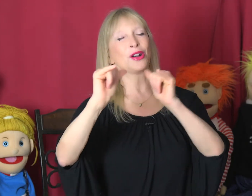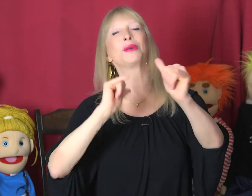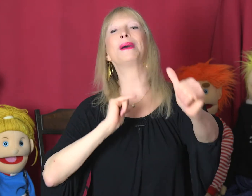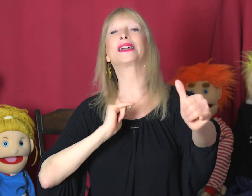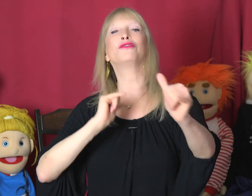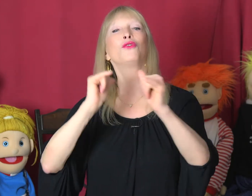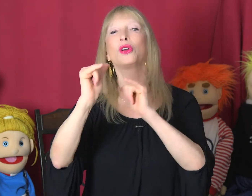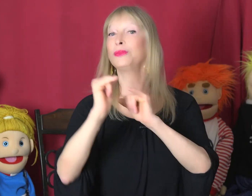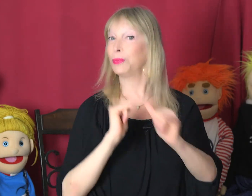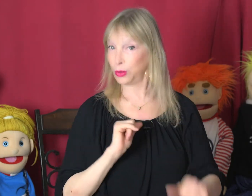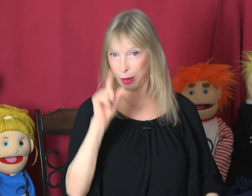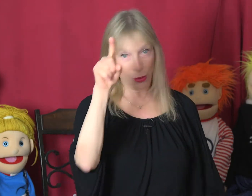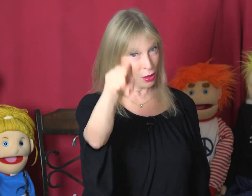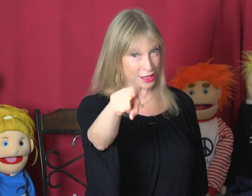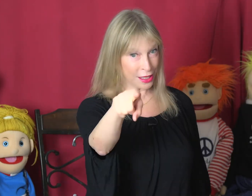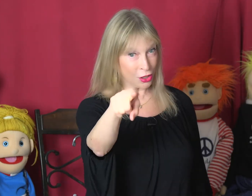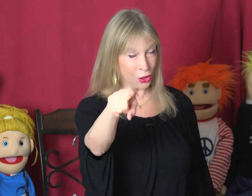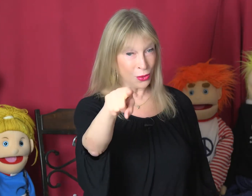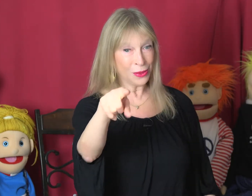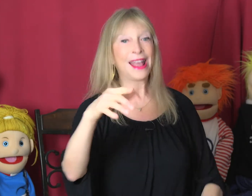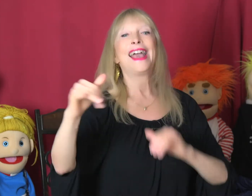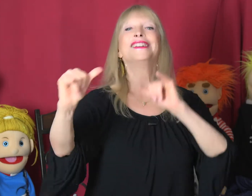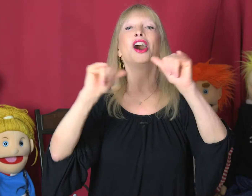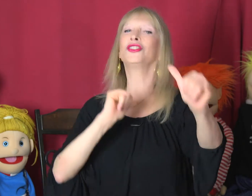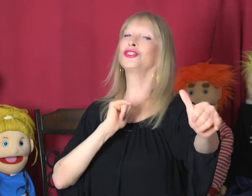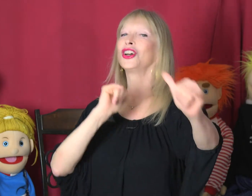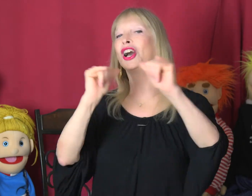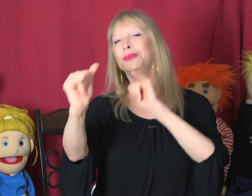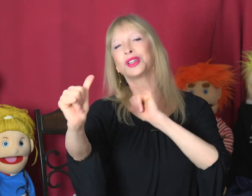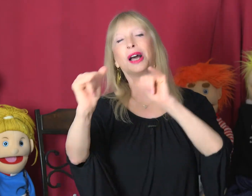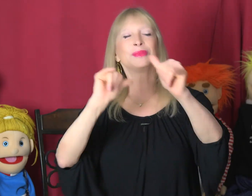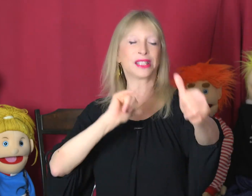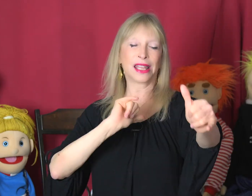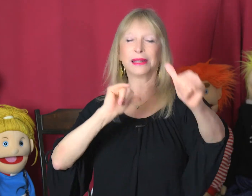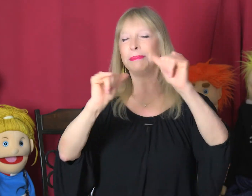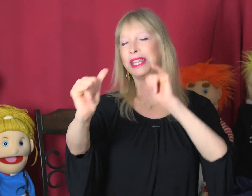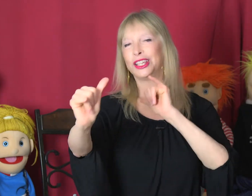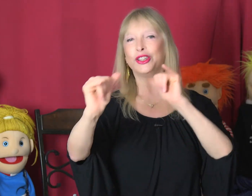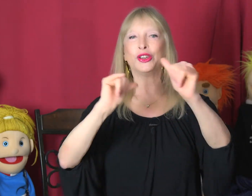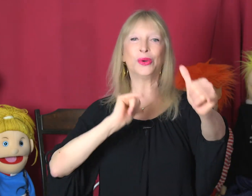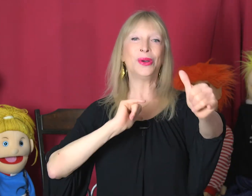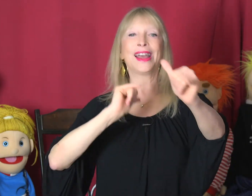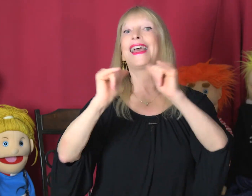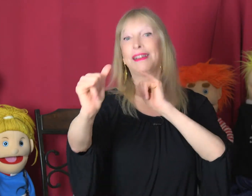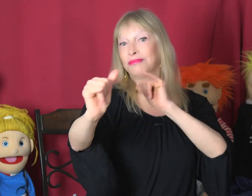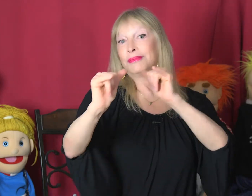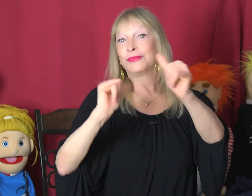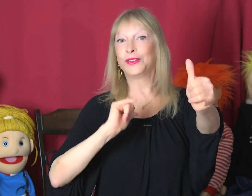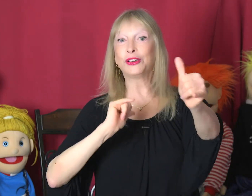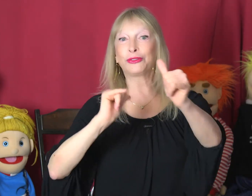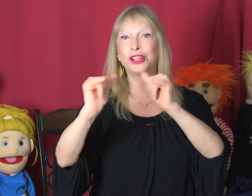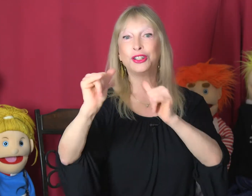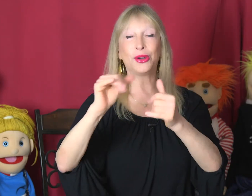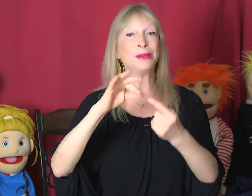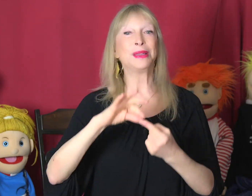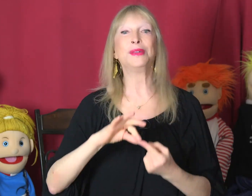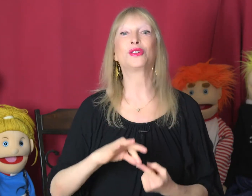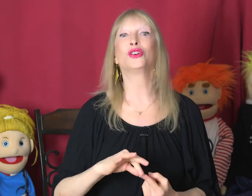going back and forth between pointing at you and other times I'm saying in me and you. Feel free to join me because